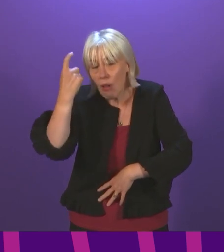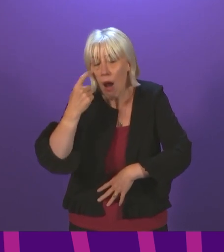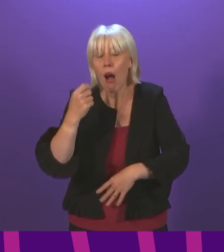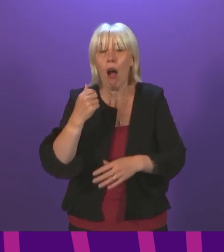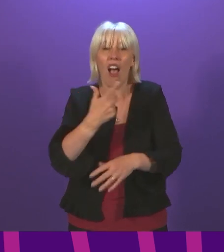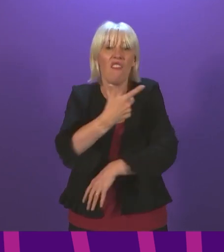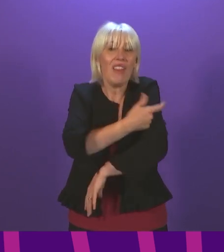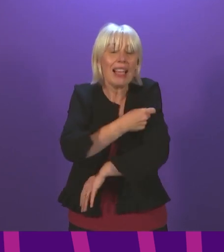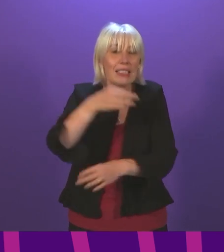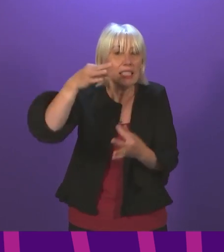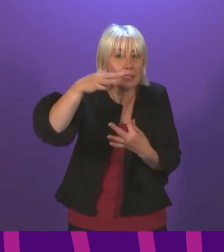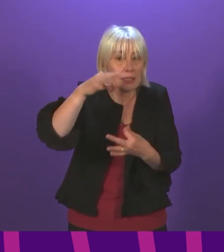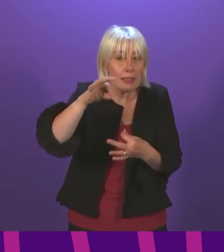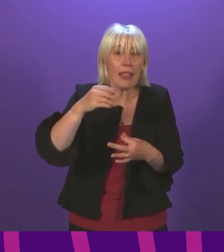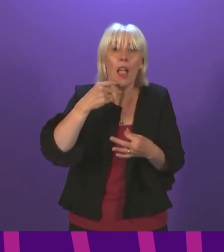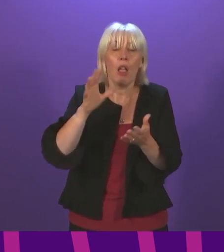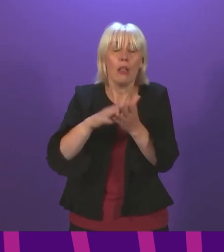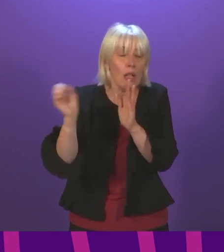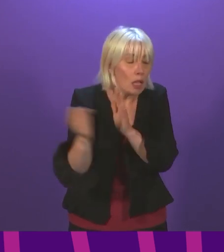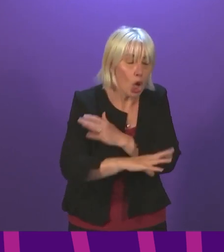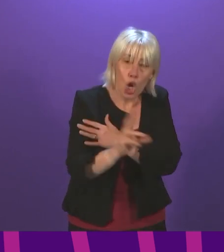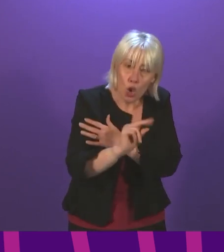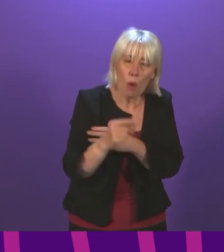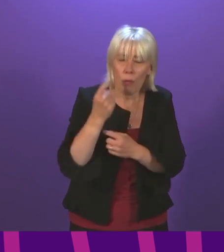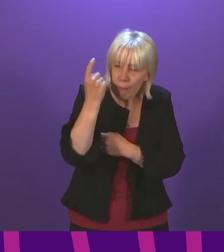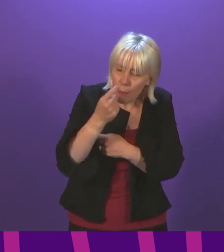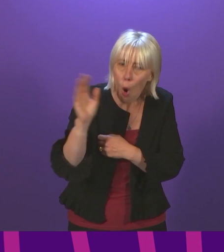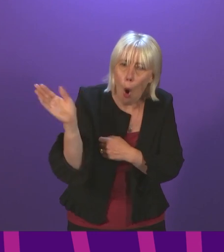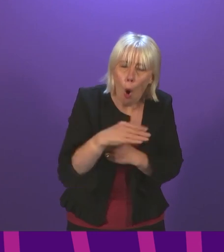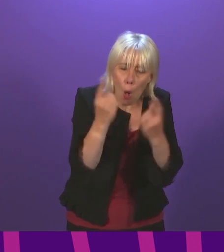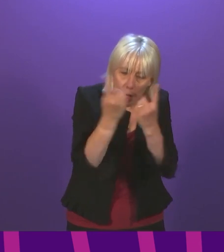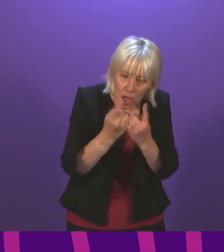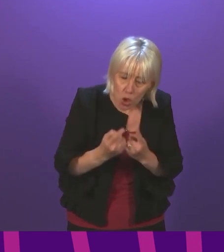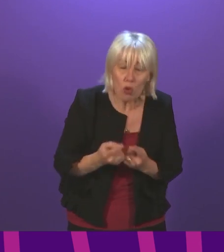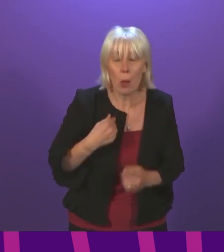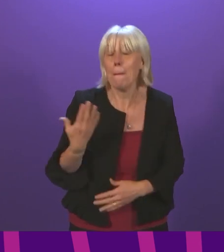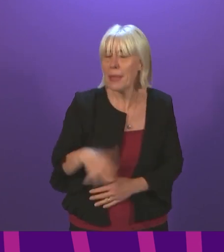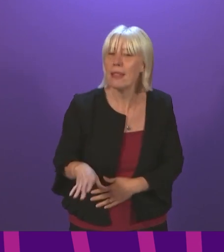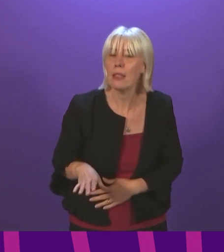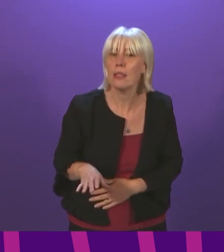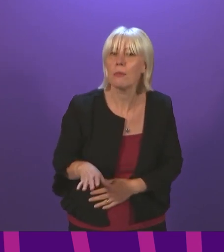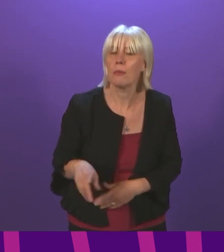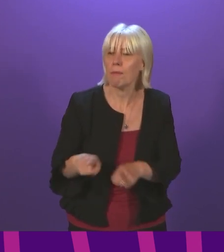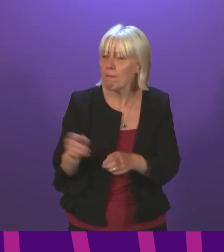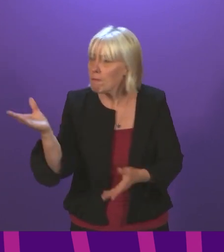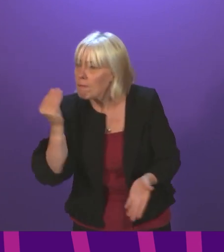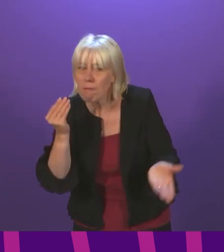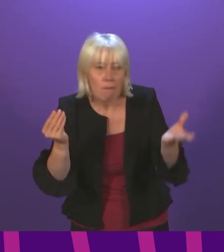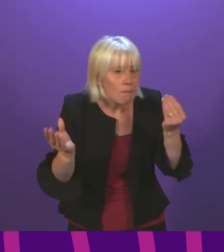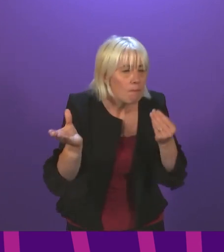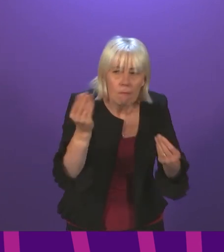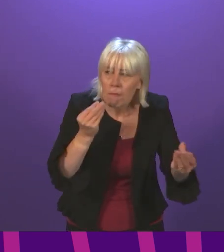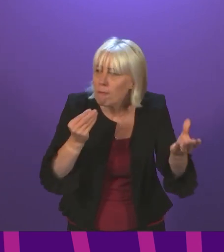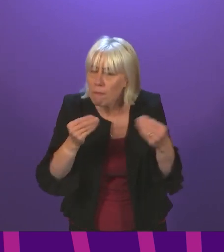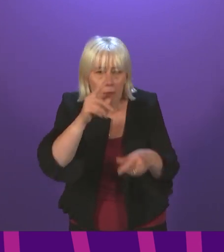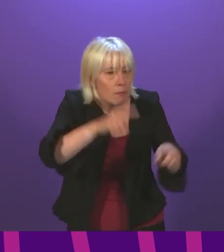We hadn't ruled it out, but we wanted to properly consider all of the issues and that is what we have done. We've also listened to and continue to listen